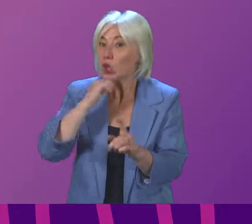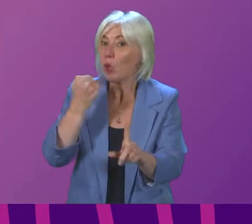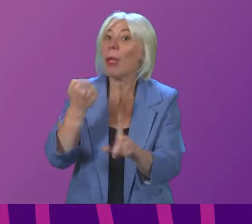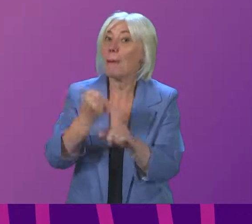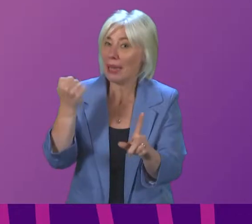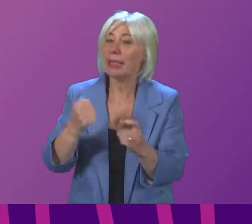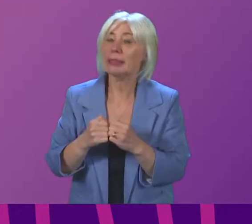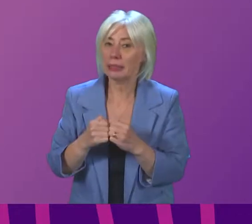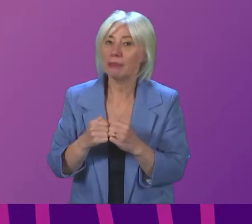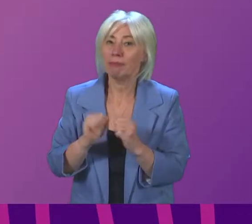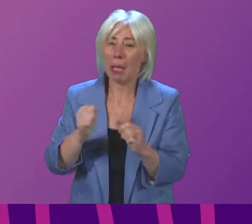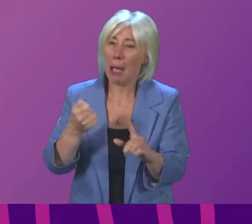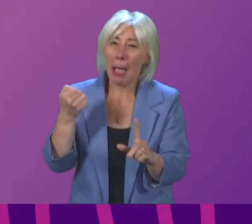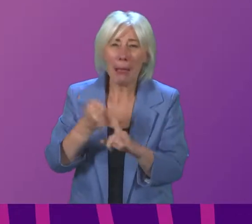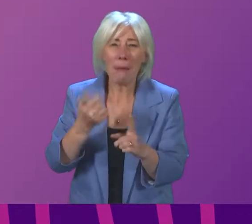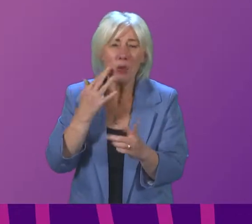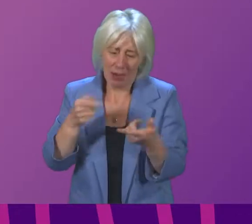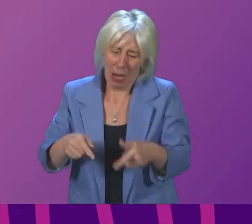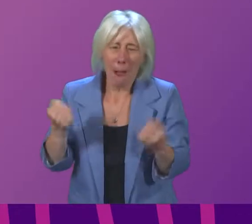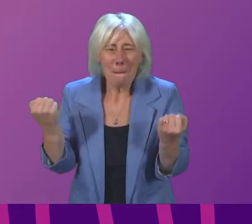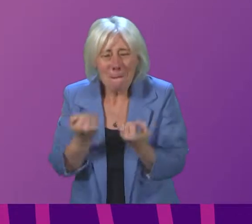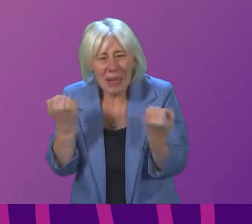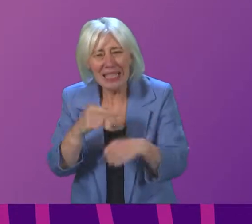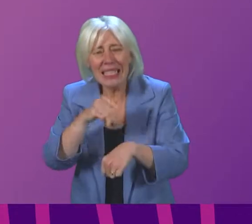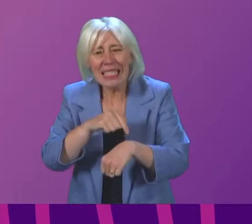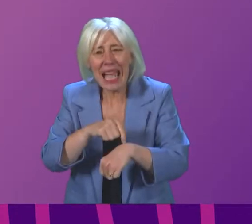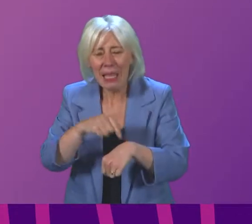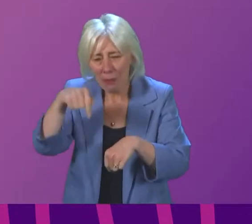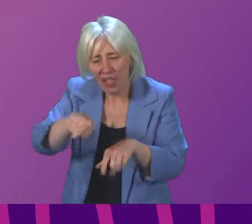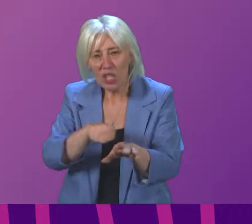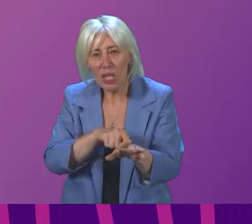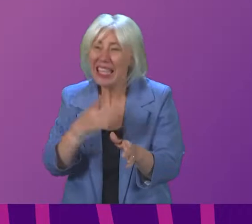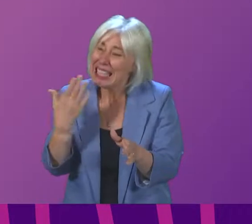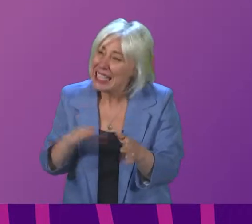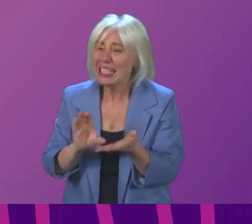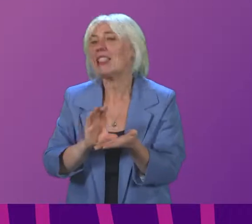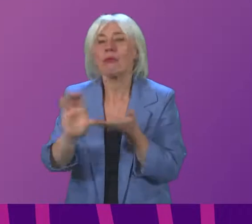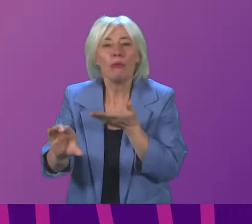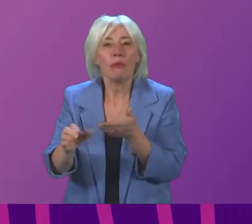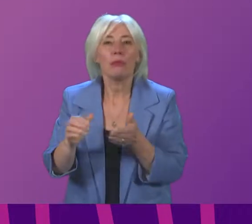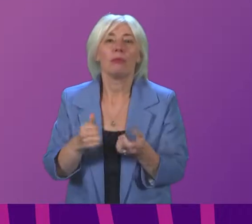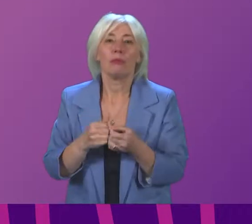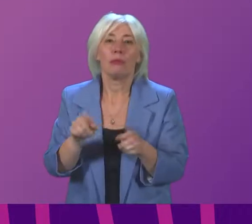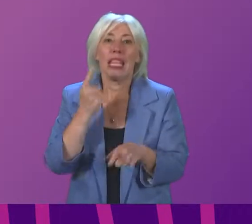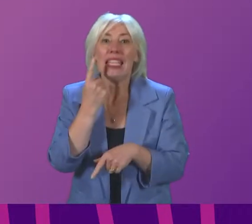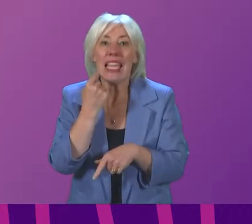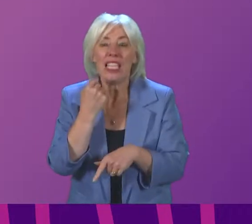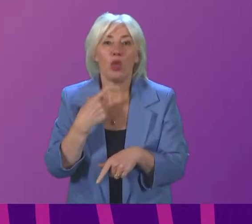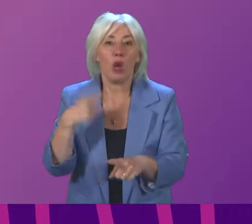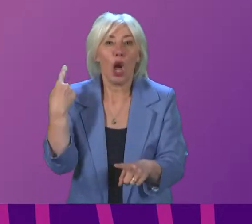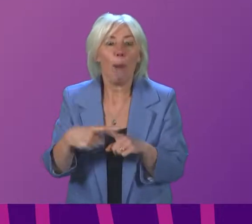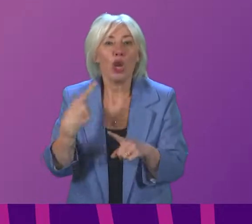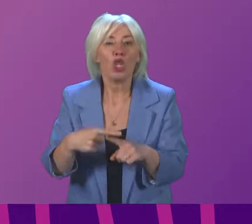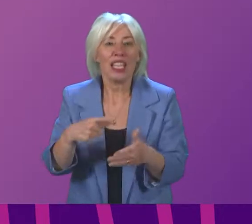impacted at one of their busiest times of the year, and they desperately needed financial support. Yesterday, we called for an emergency